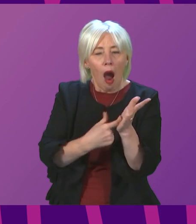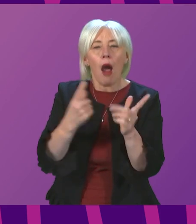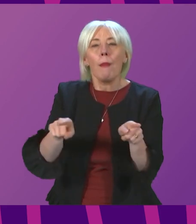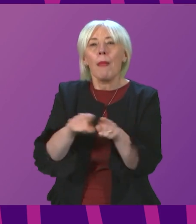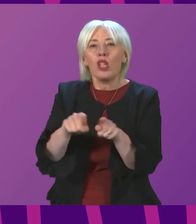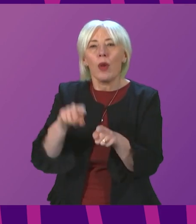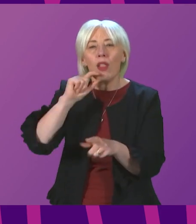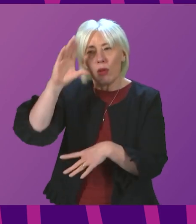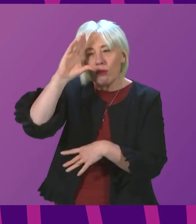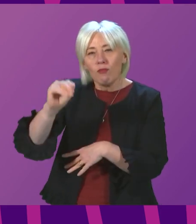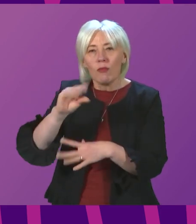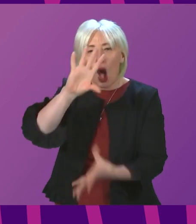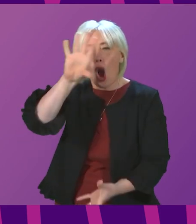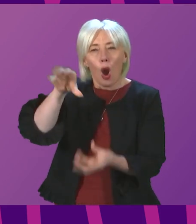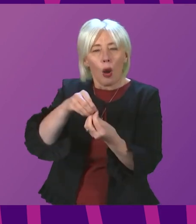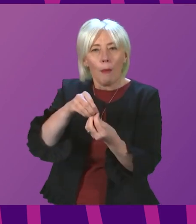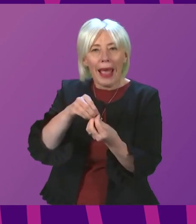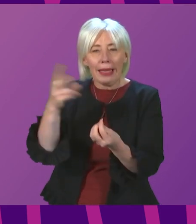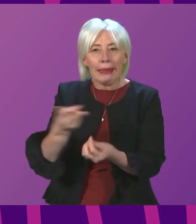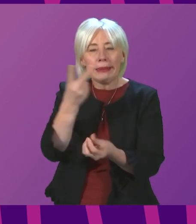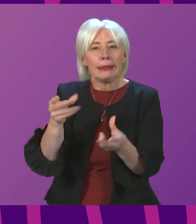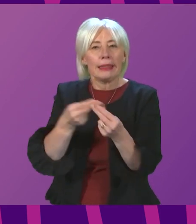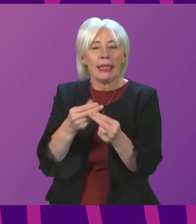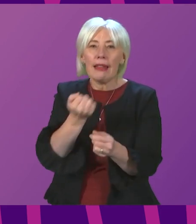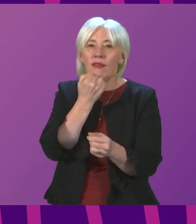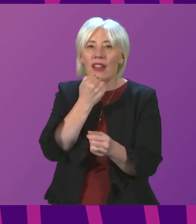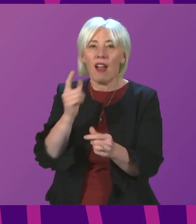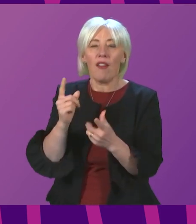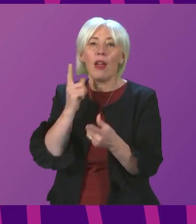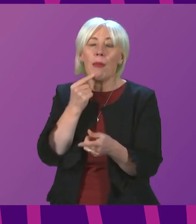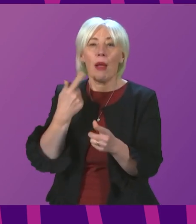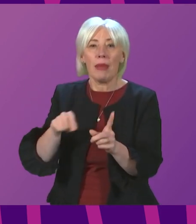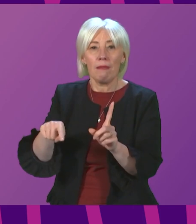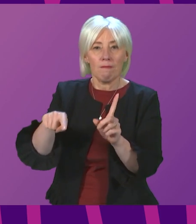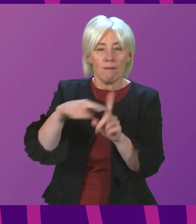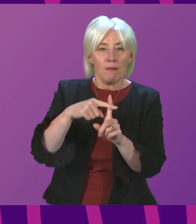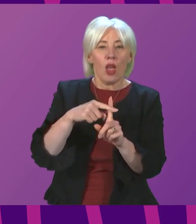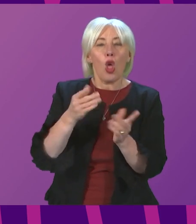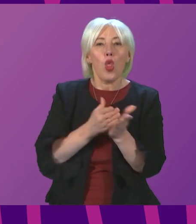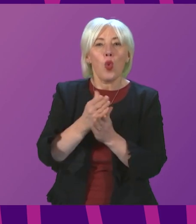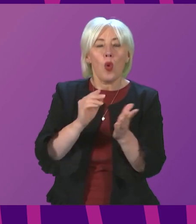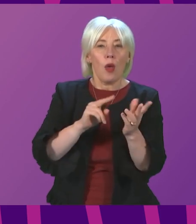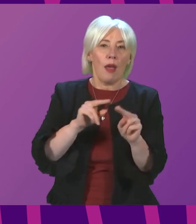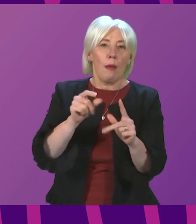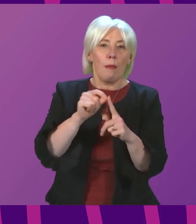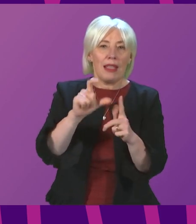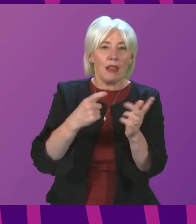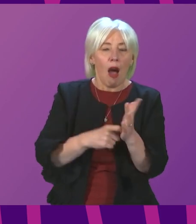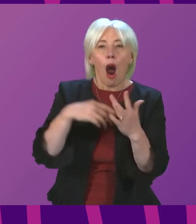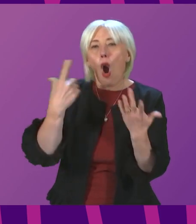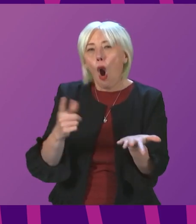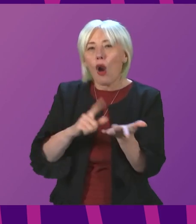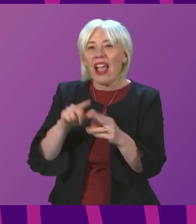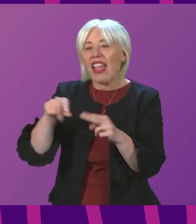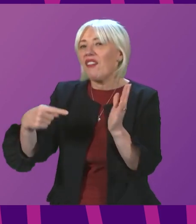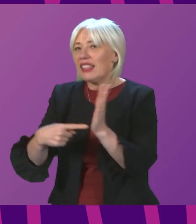also report a combined figure for the number of people who have recorded a first positive PCR or a lateral flow test. Given the increased